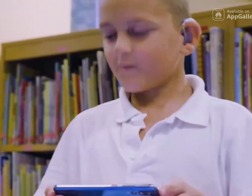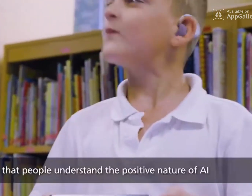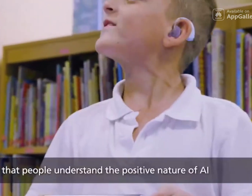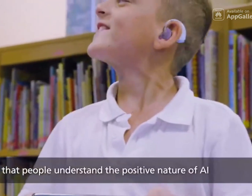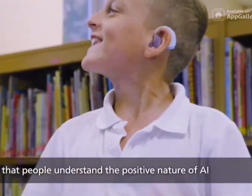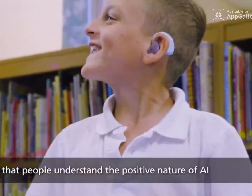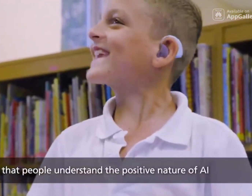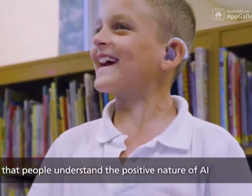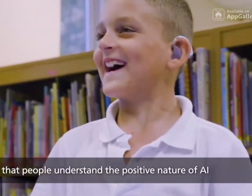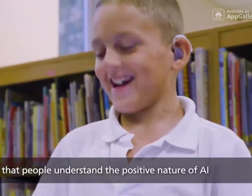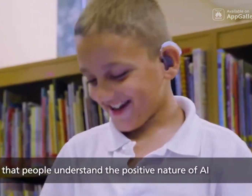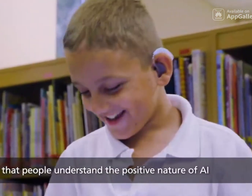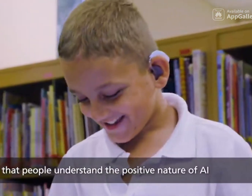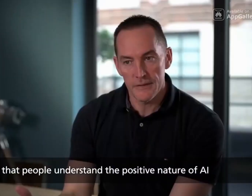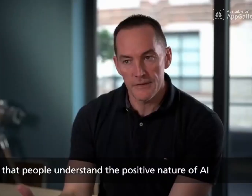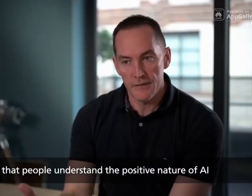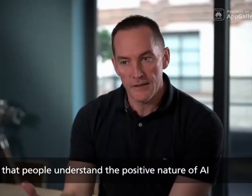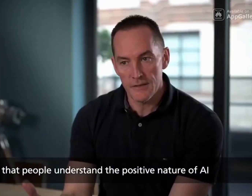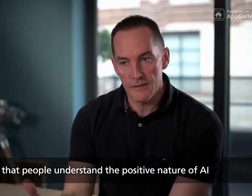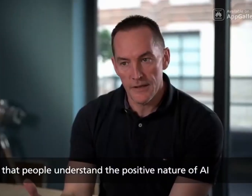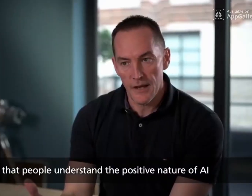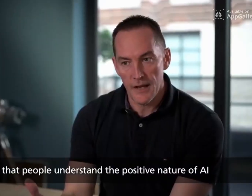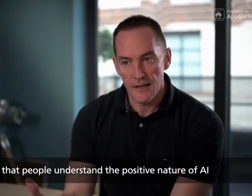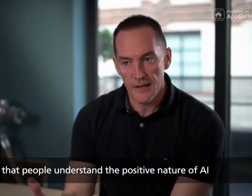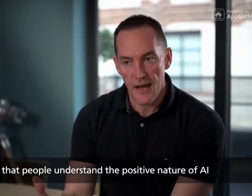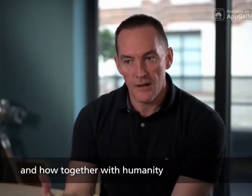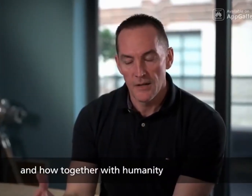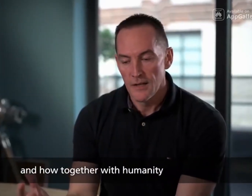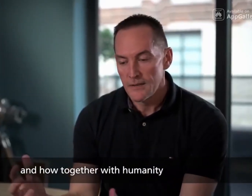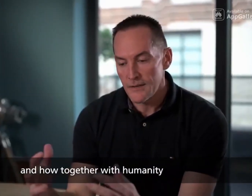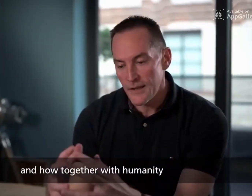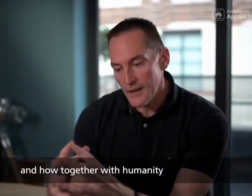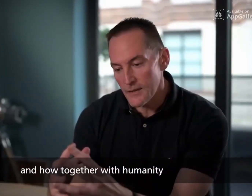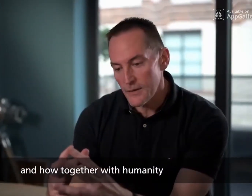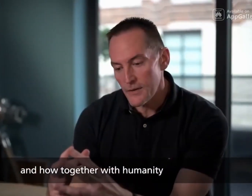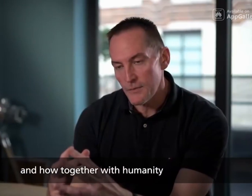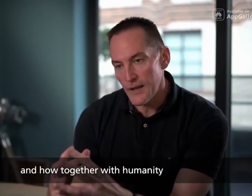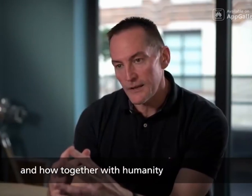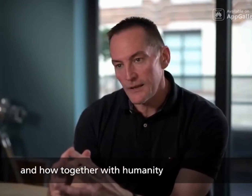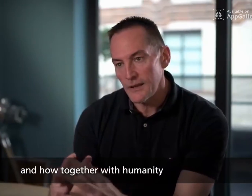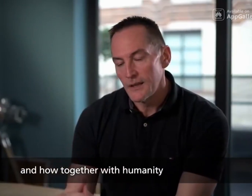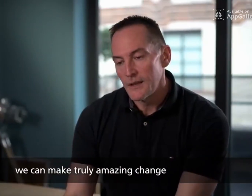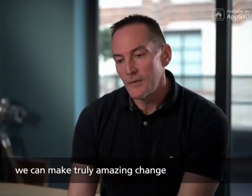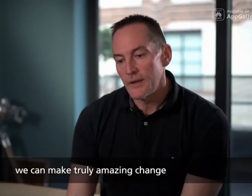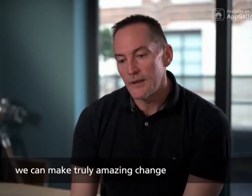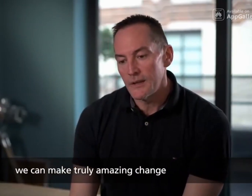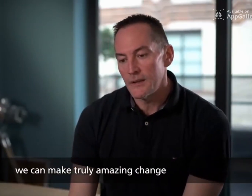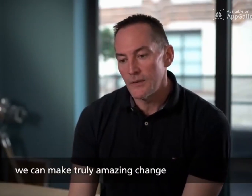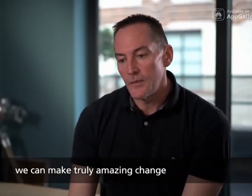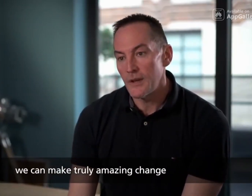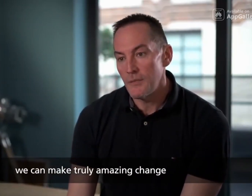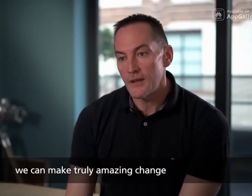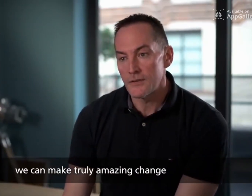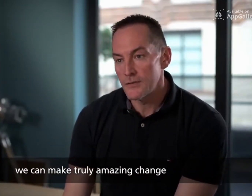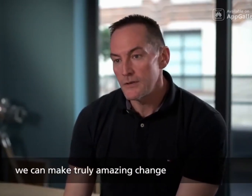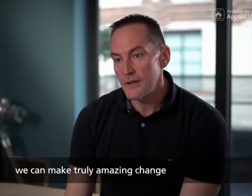I hope that people understand the positive nature of AI and how together with humanity we can make truly